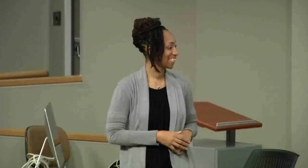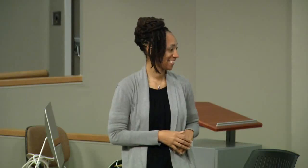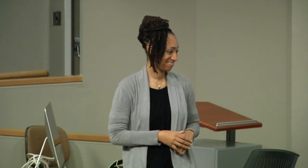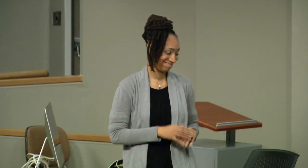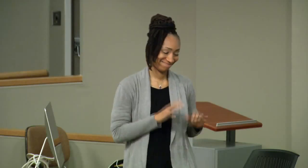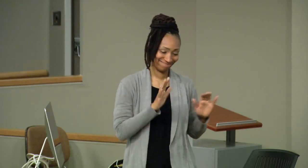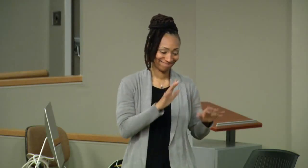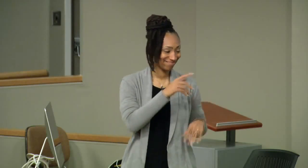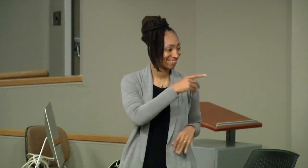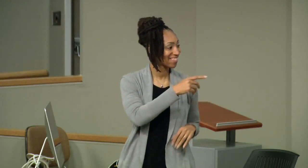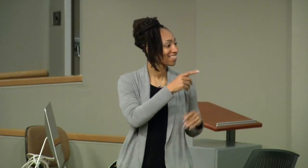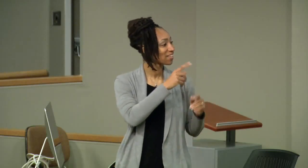certainly absolutely